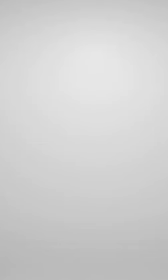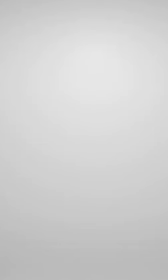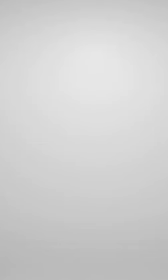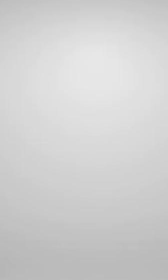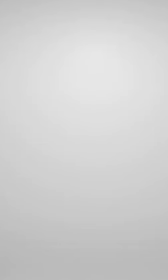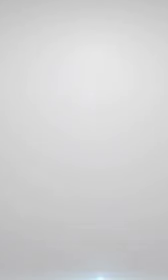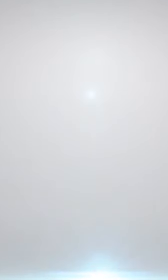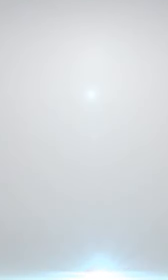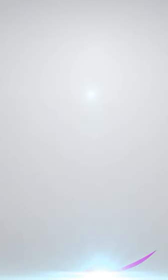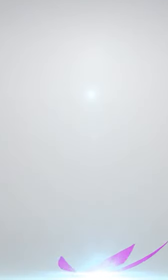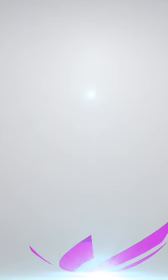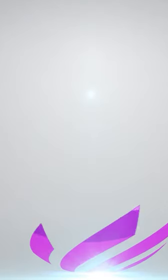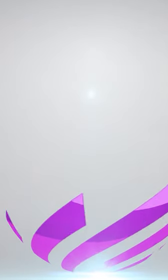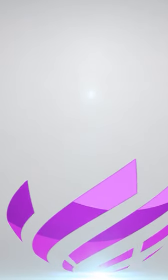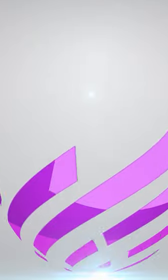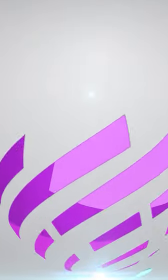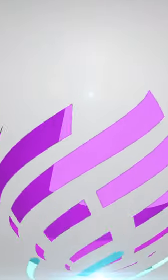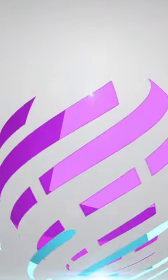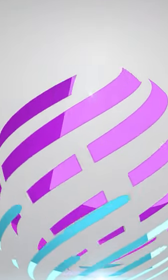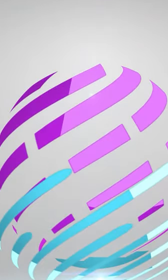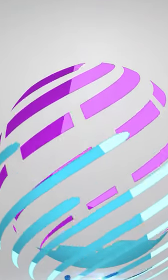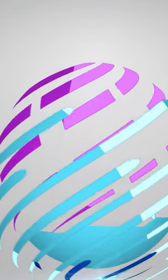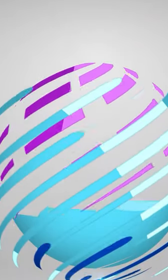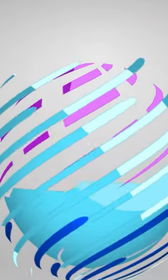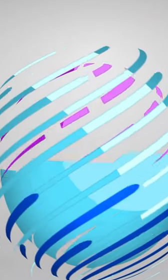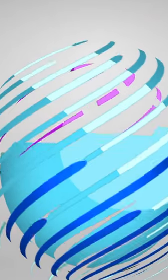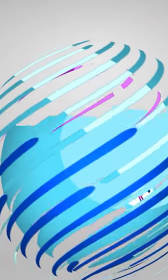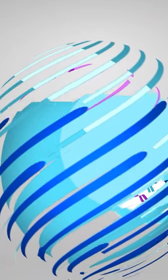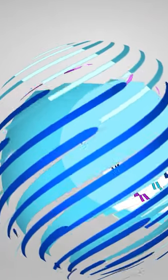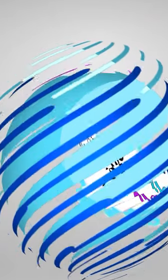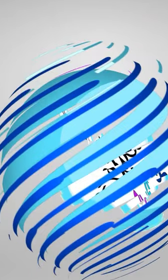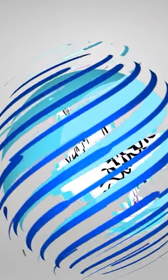Piano music plays Transcription